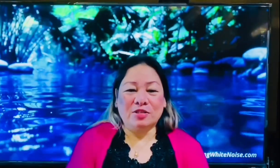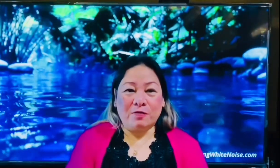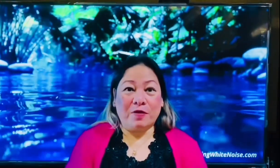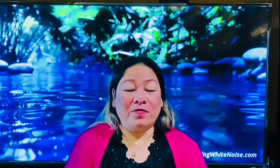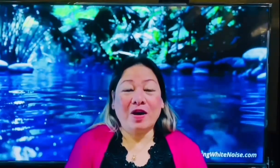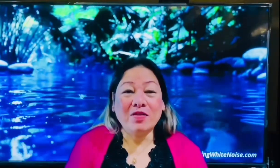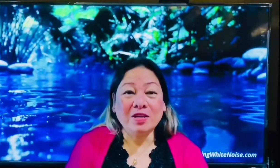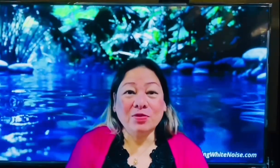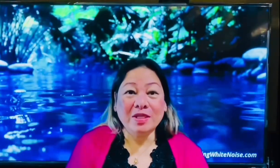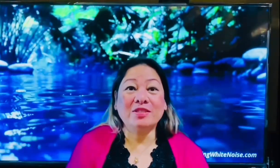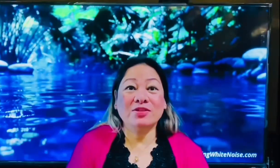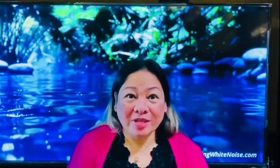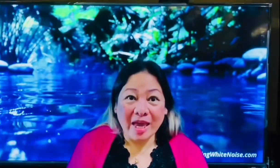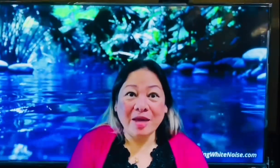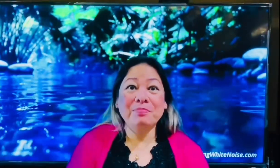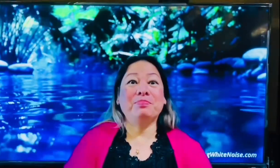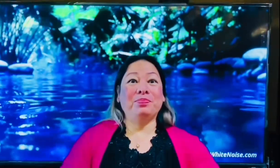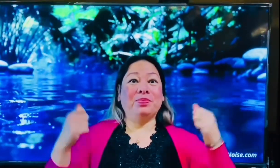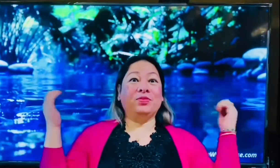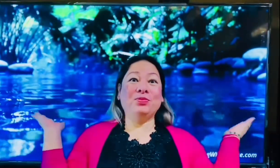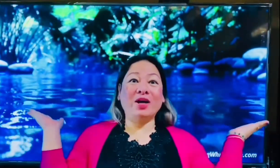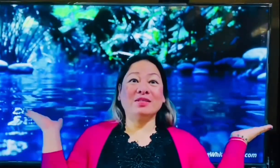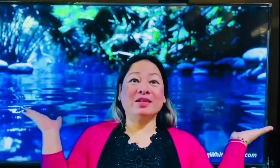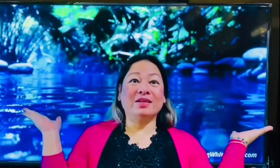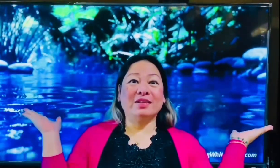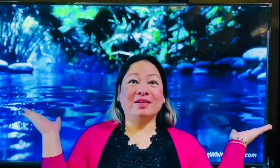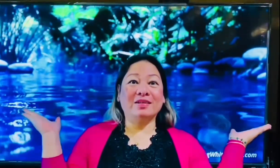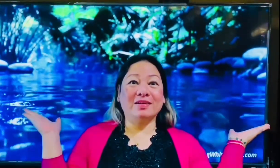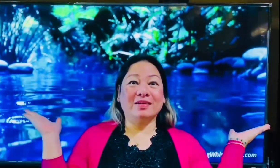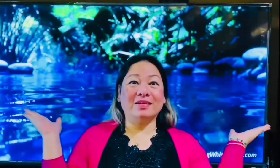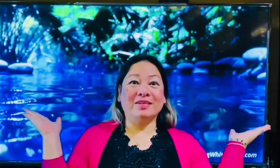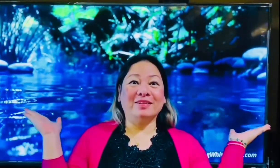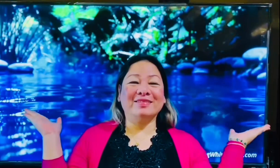water from now on we need to save water